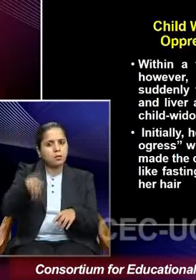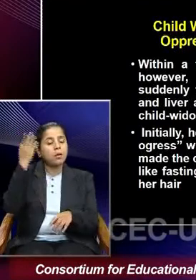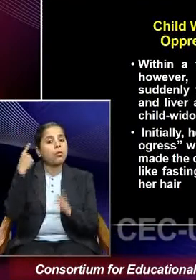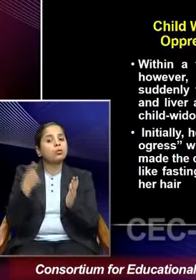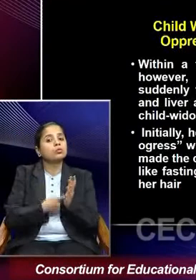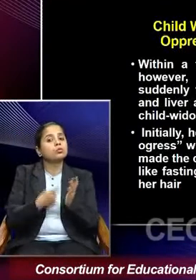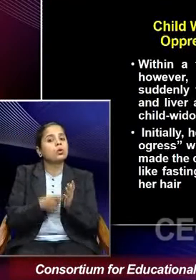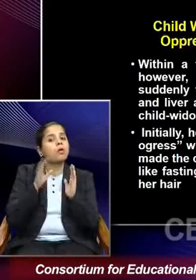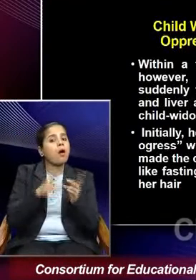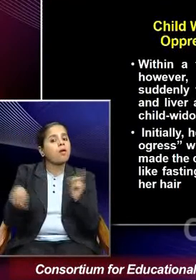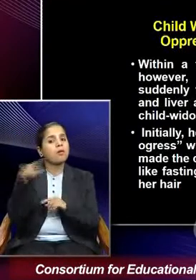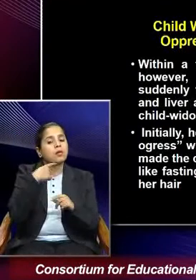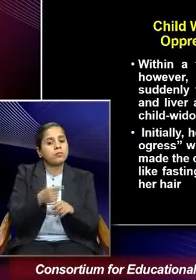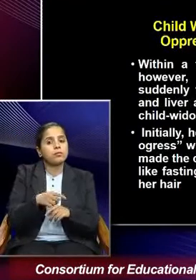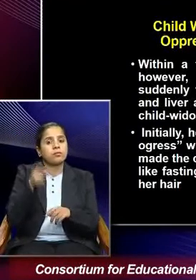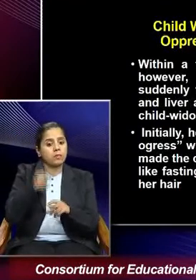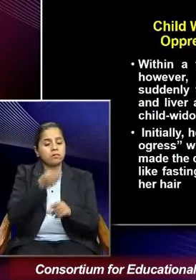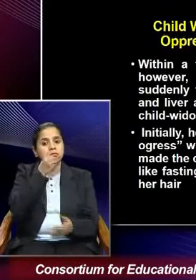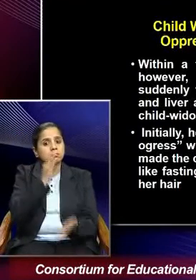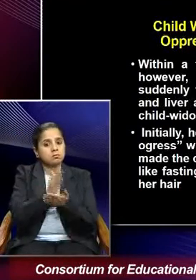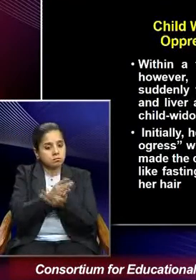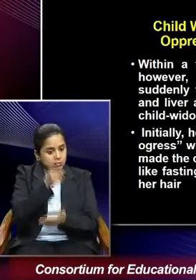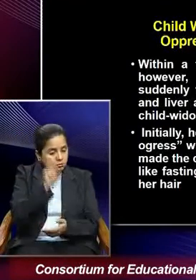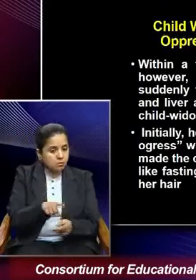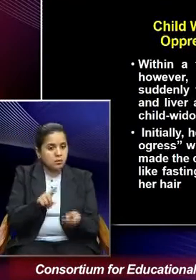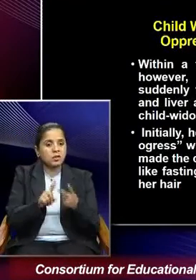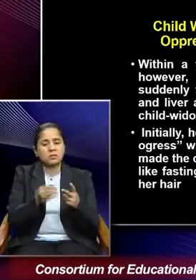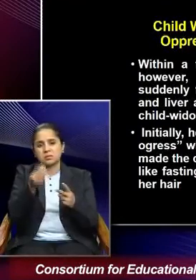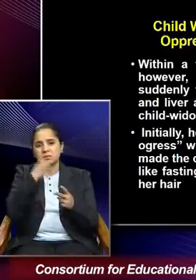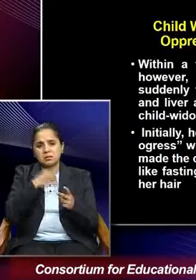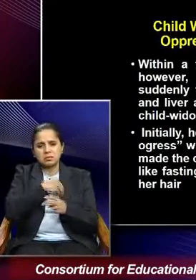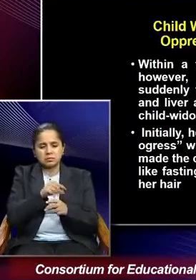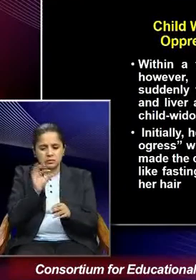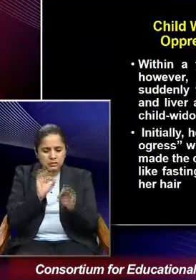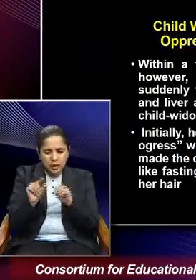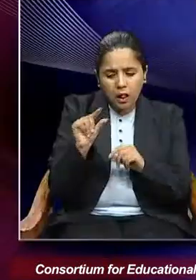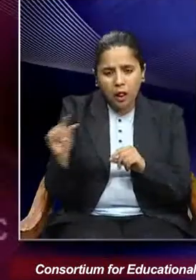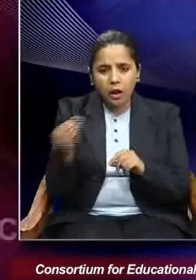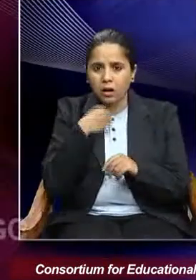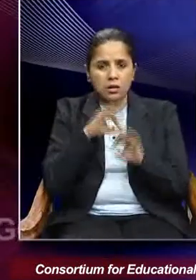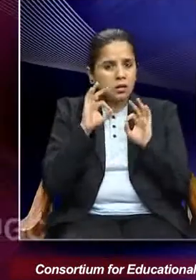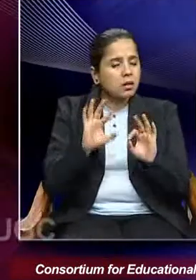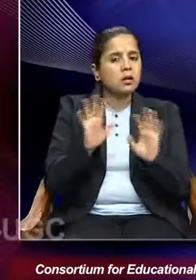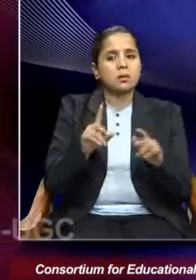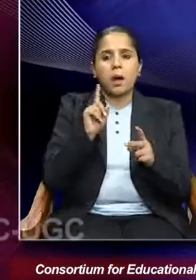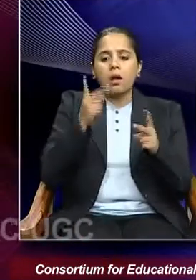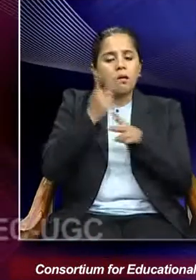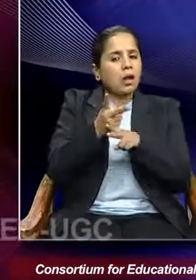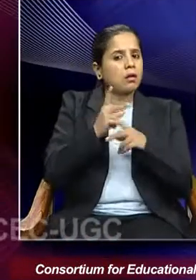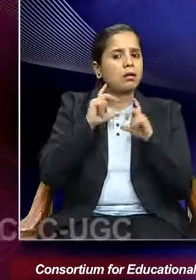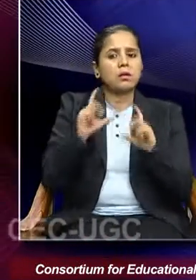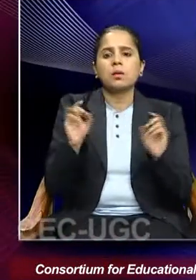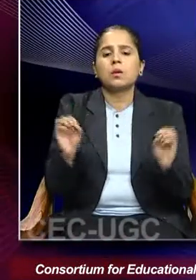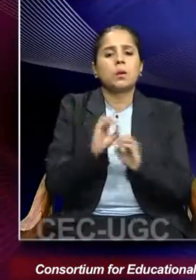days. For example, fasting, eating frugally and not properly taking care of